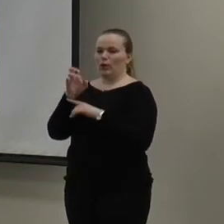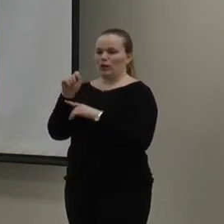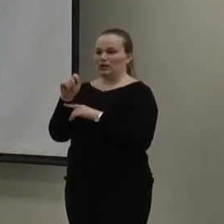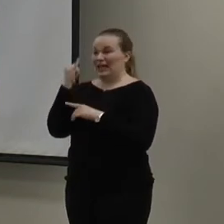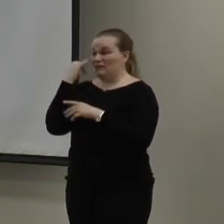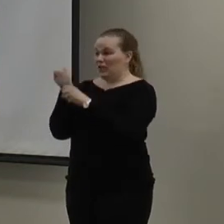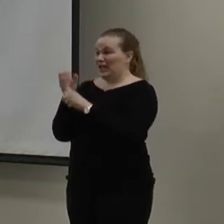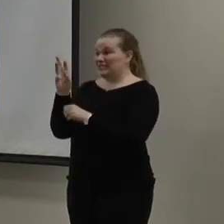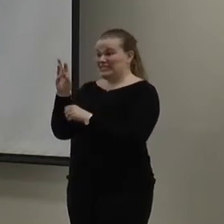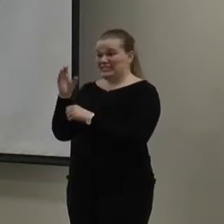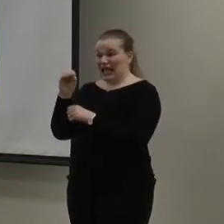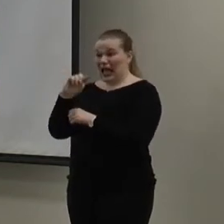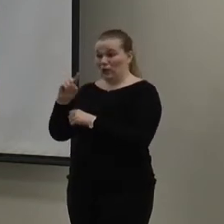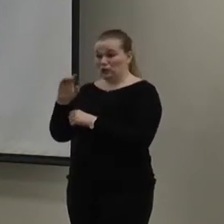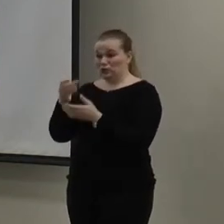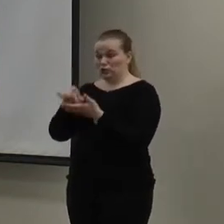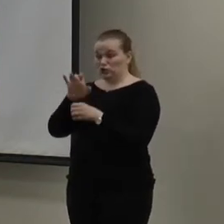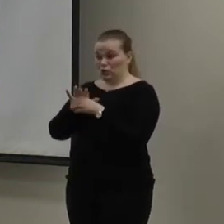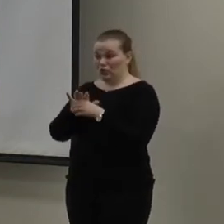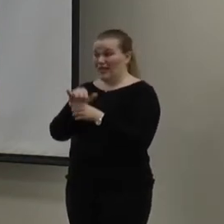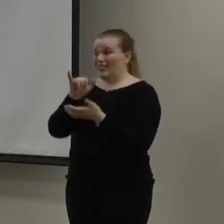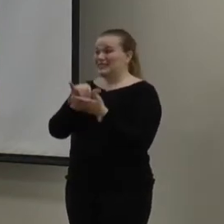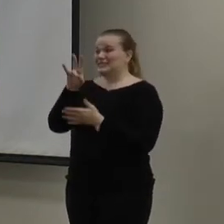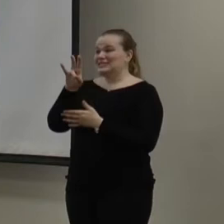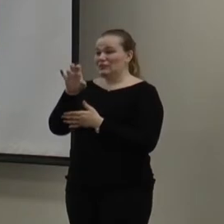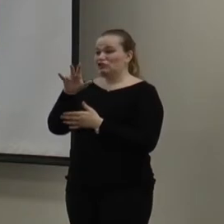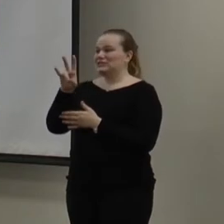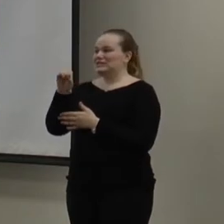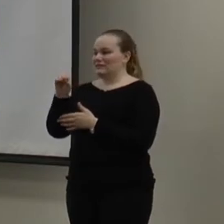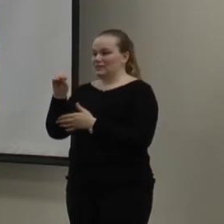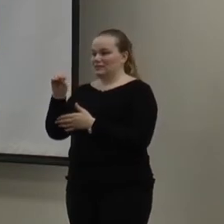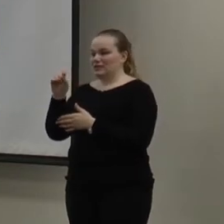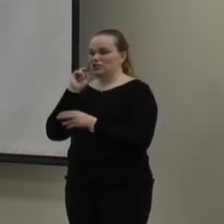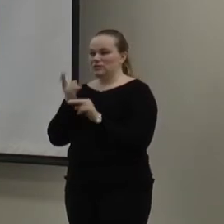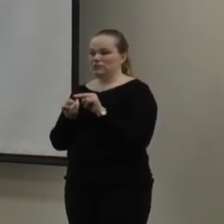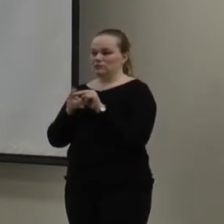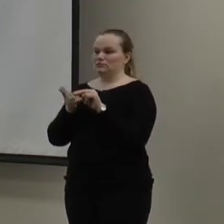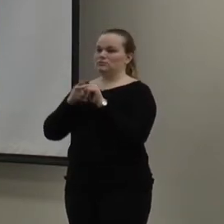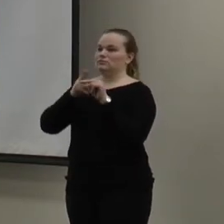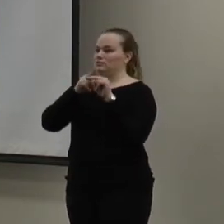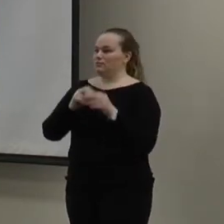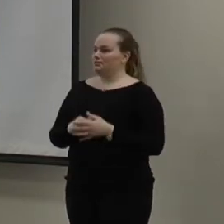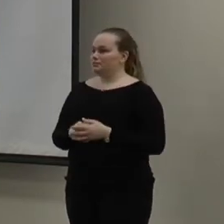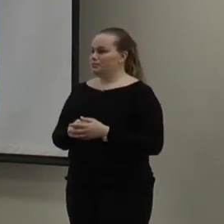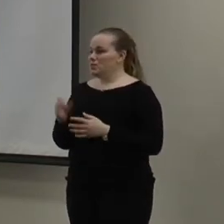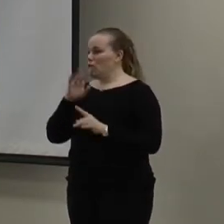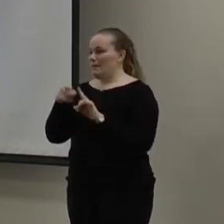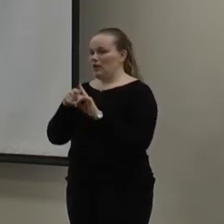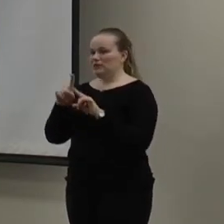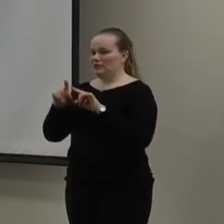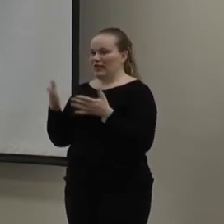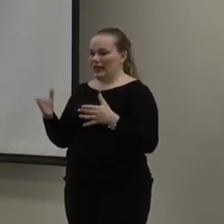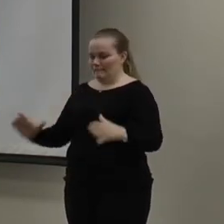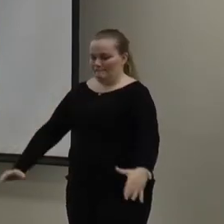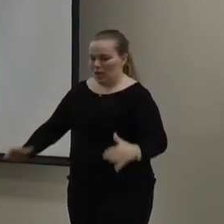get a 16-ounce soda, that's 770 British thermal units. And it just keeps moving on up. So, we talk about barrels